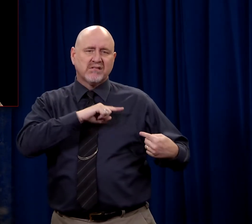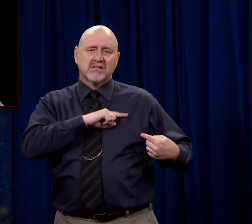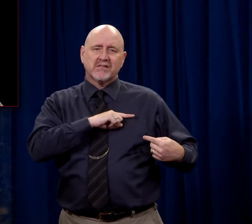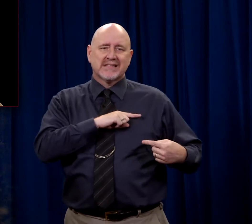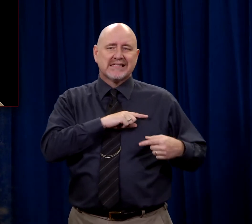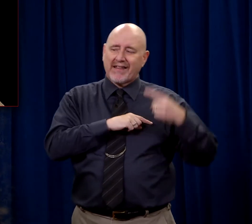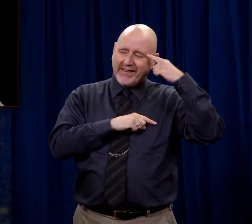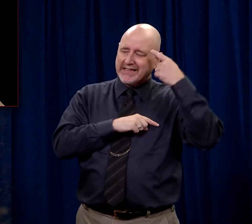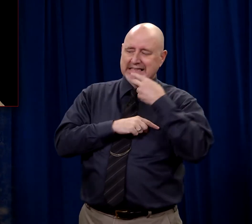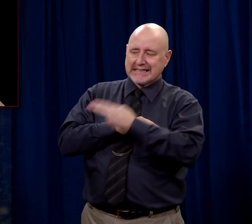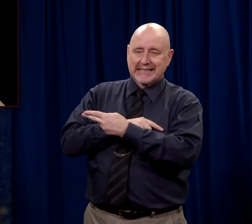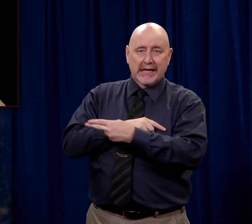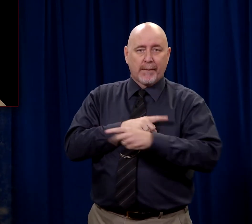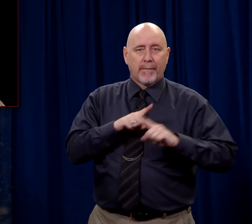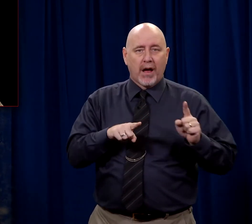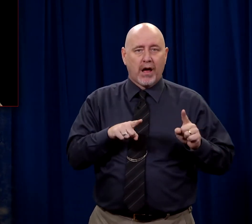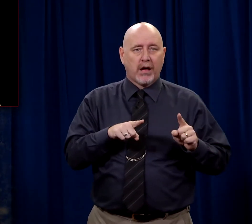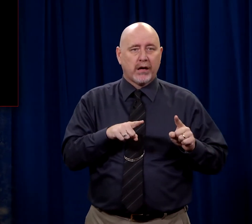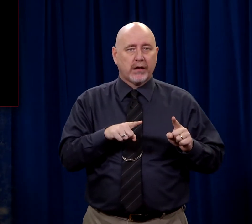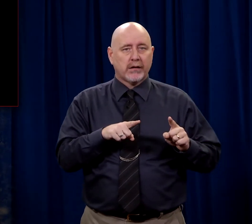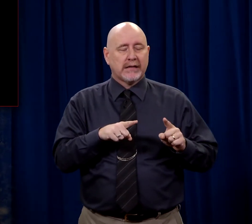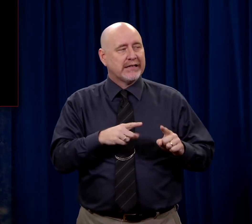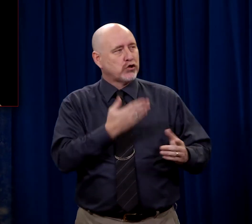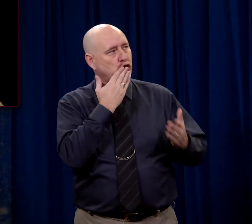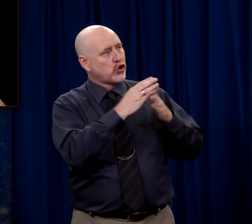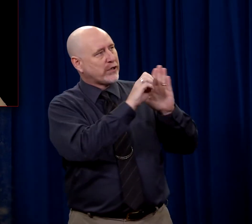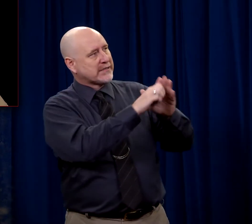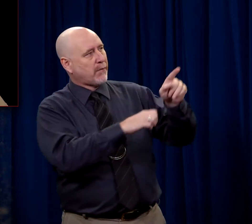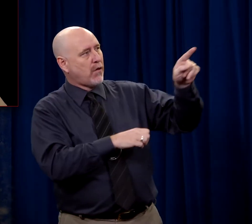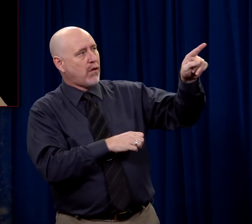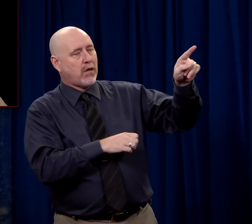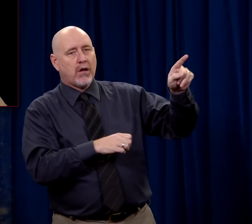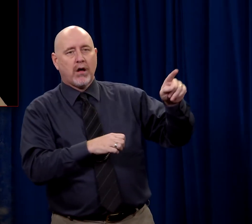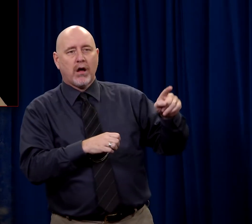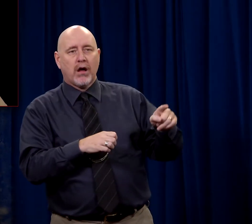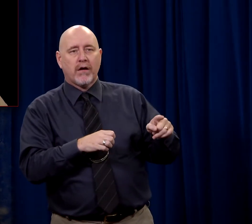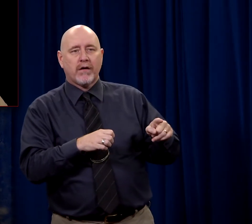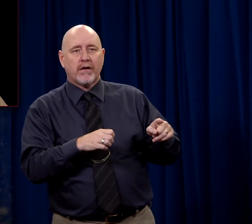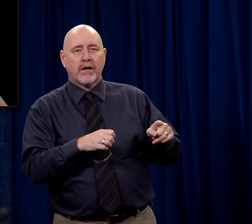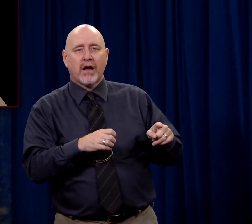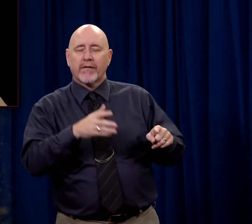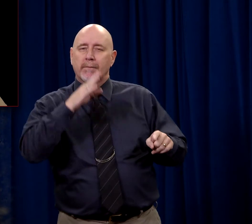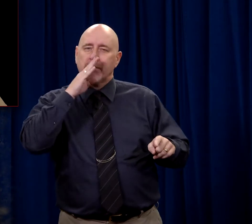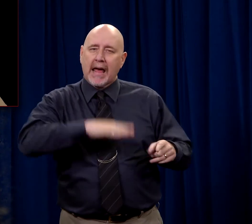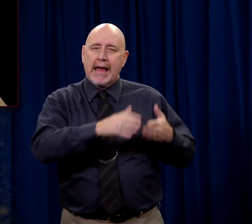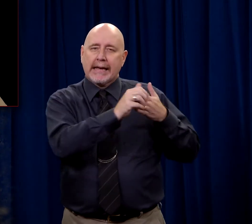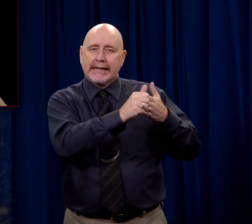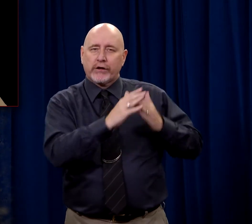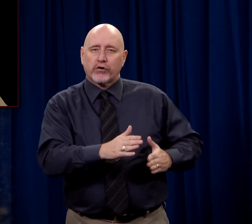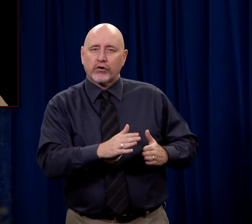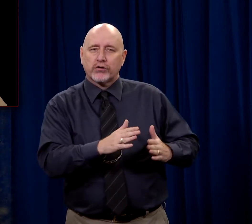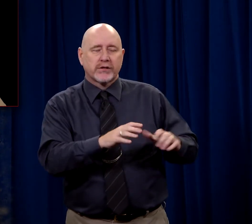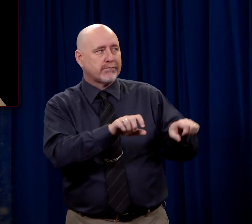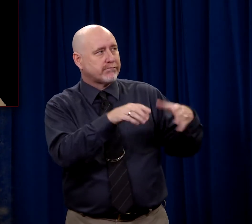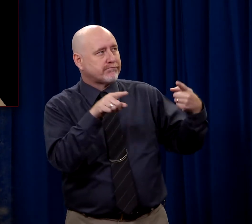a conscience, yet he forever serves as an example of weak leadership and a violation of conscience.